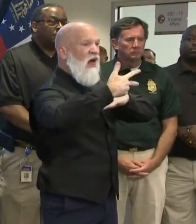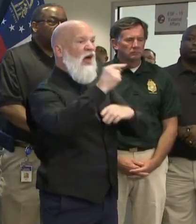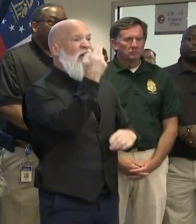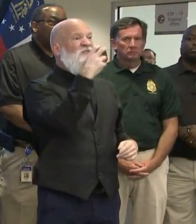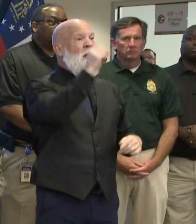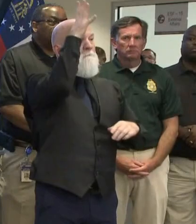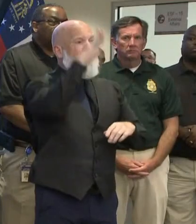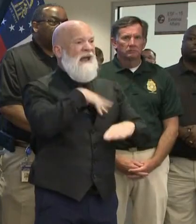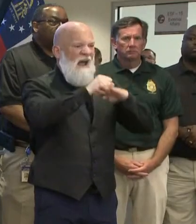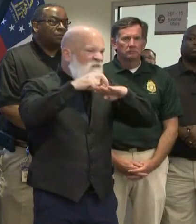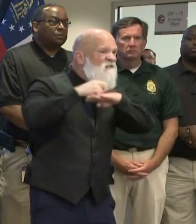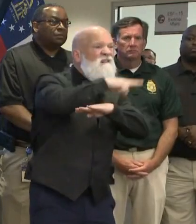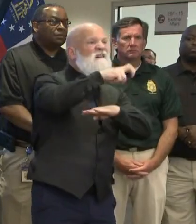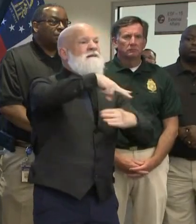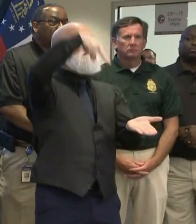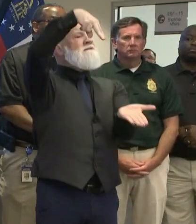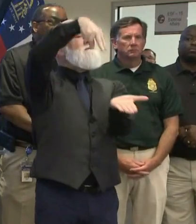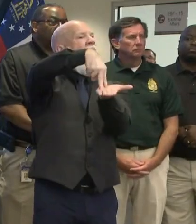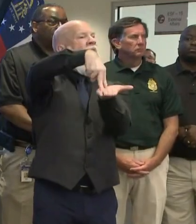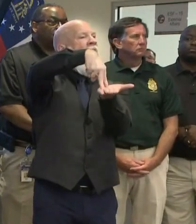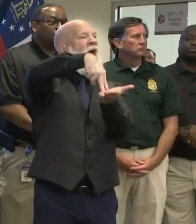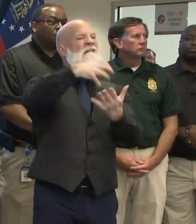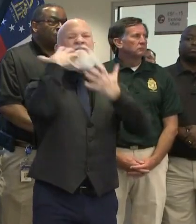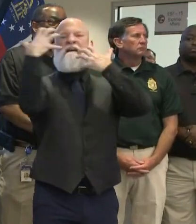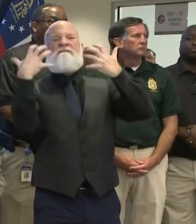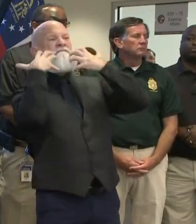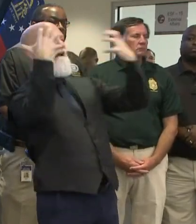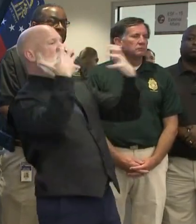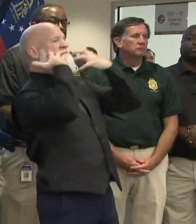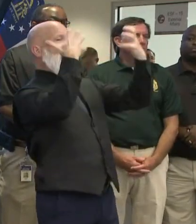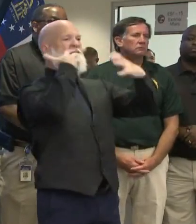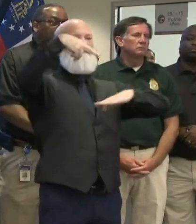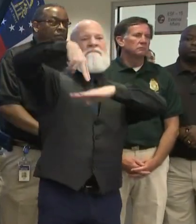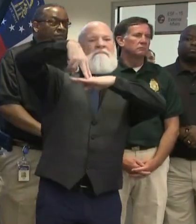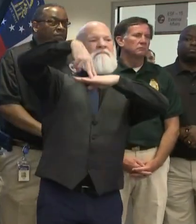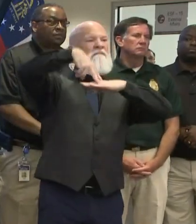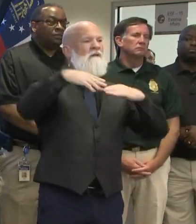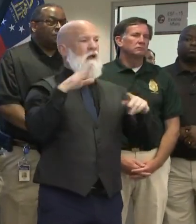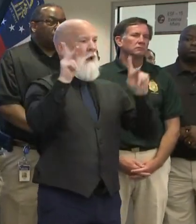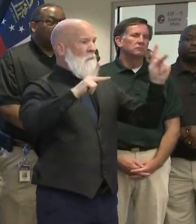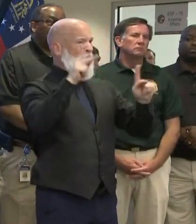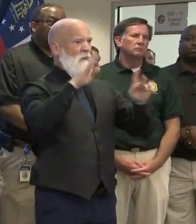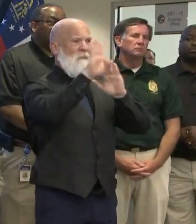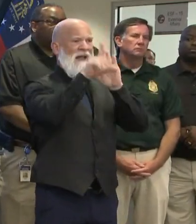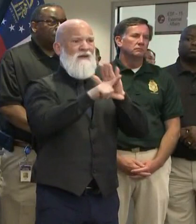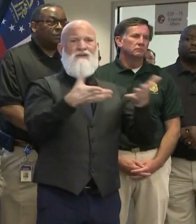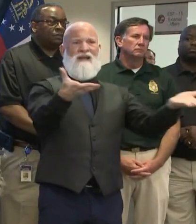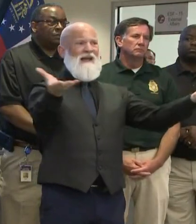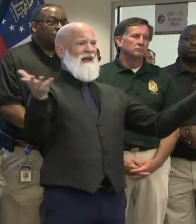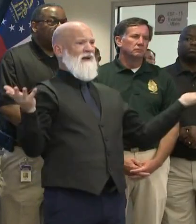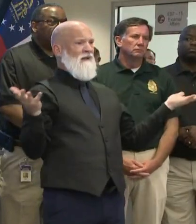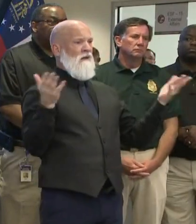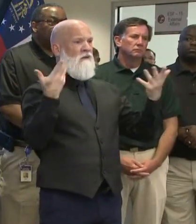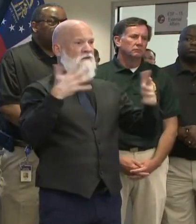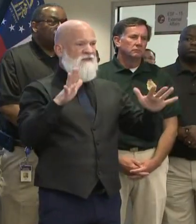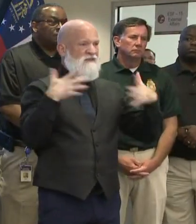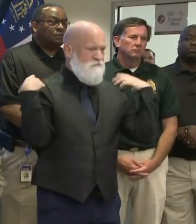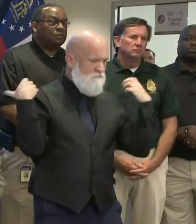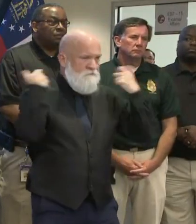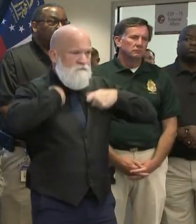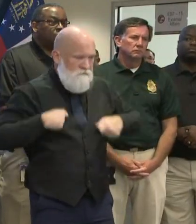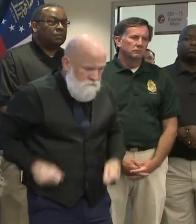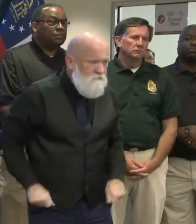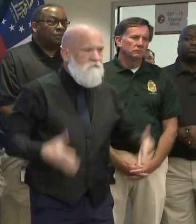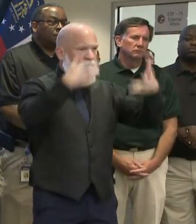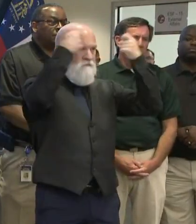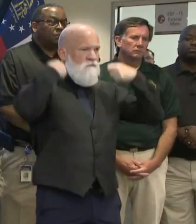car, creating disruption, and then people in the background are putting on additional clothing. They're stealing